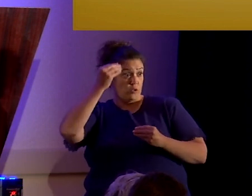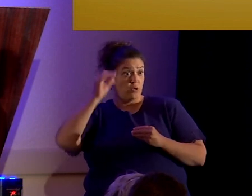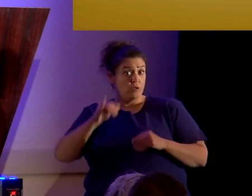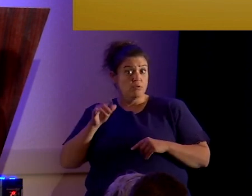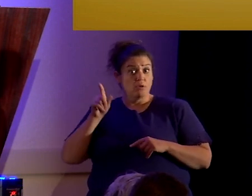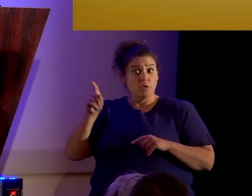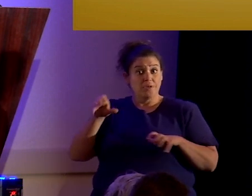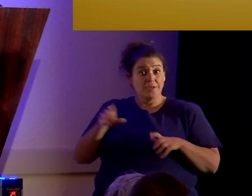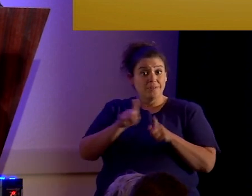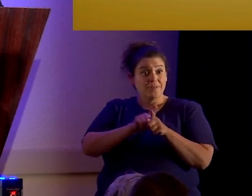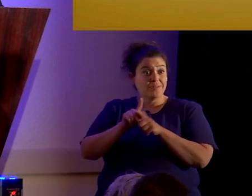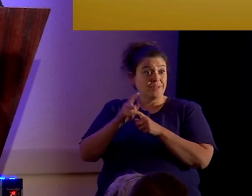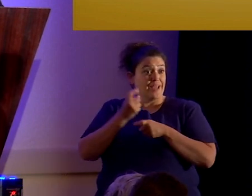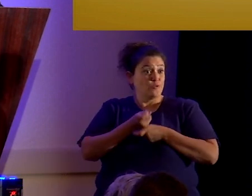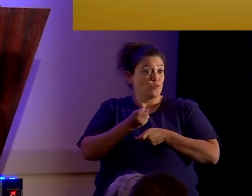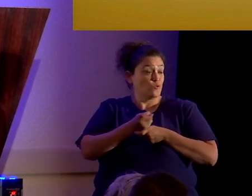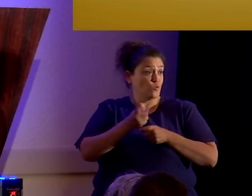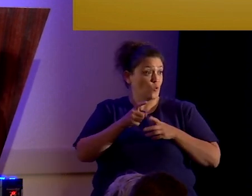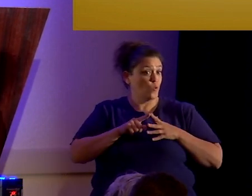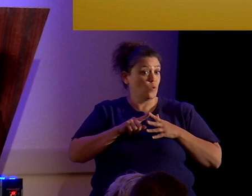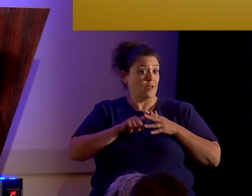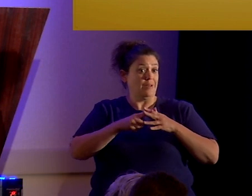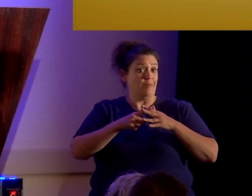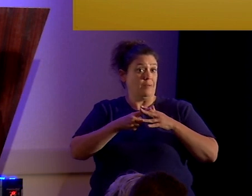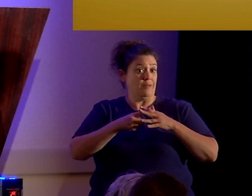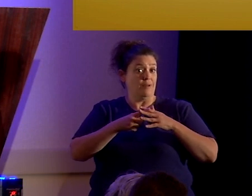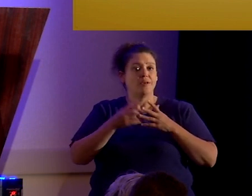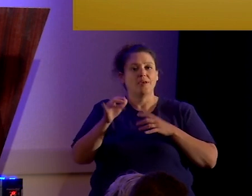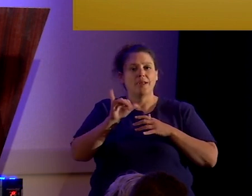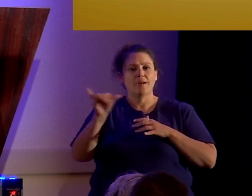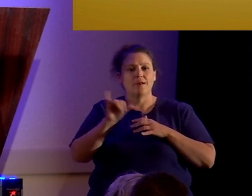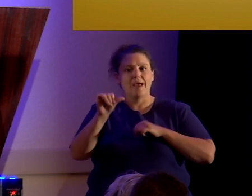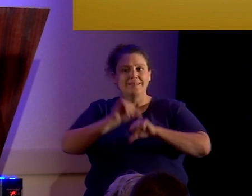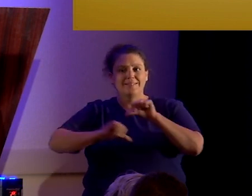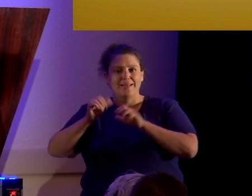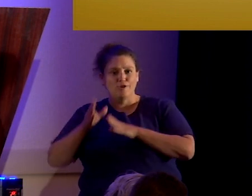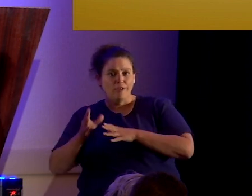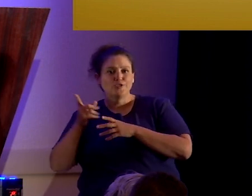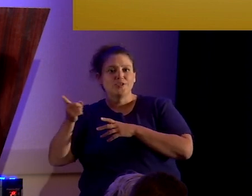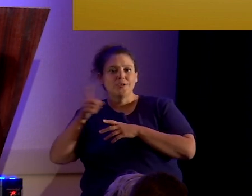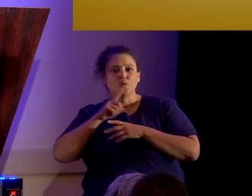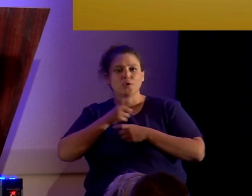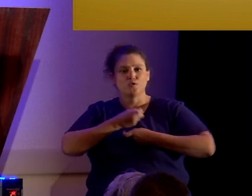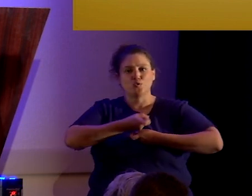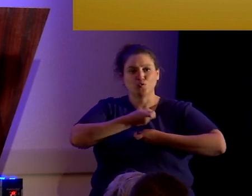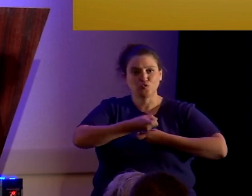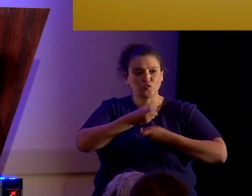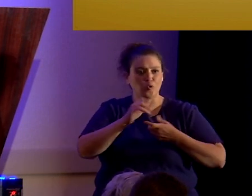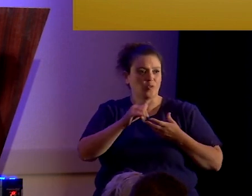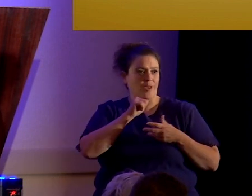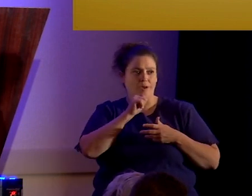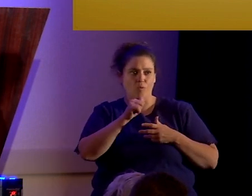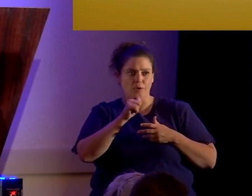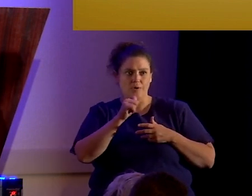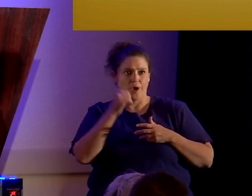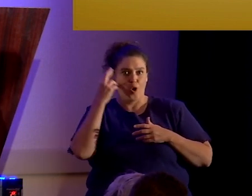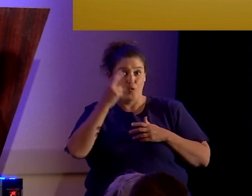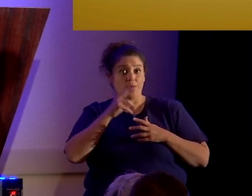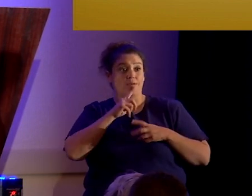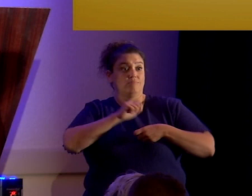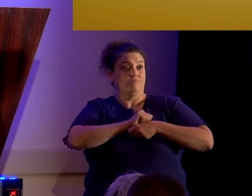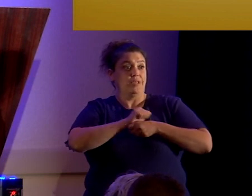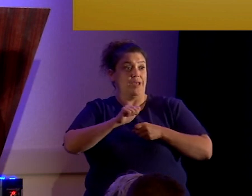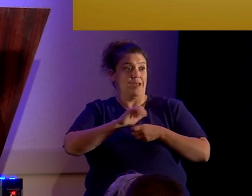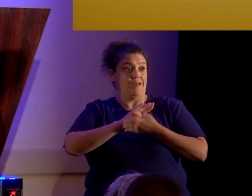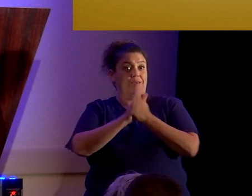as a joke at first. And like Scientology, it was a joke that was not realized to be a joke.